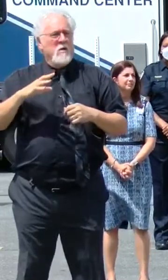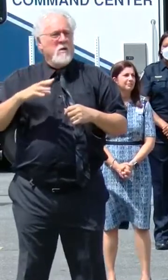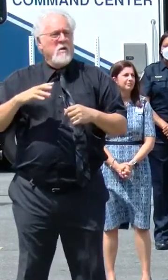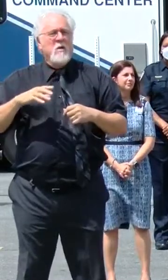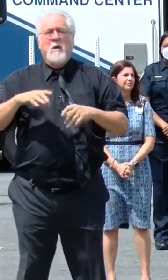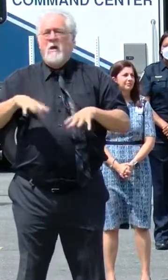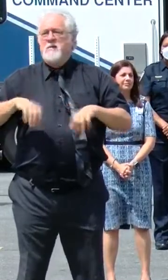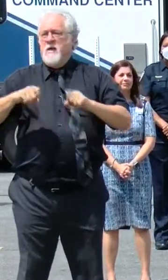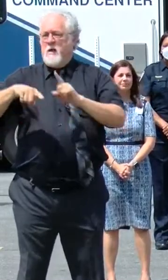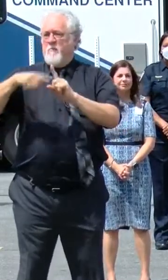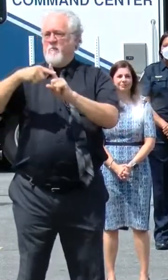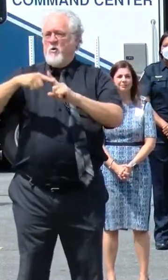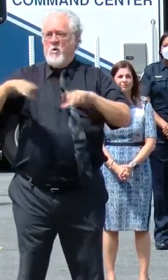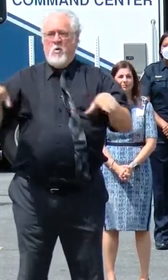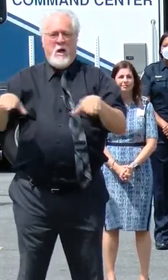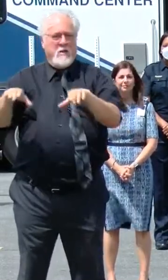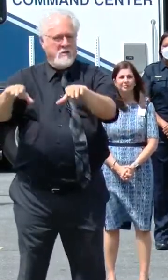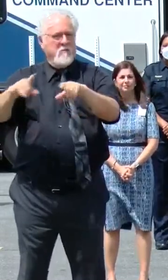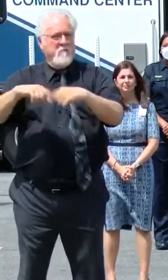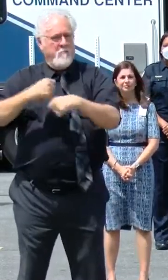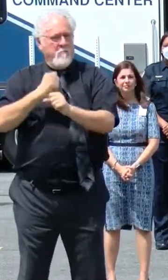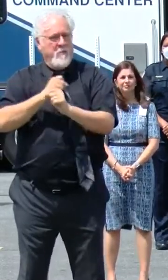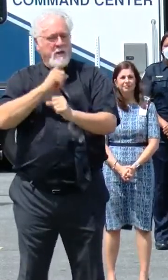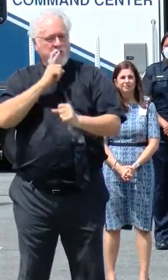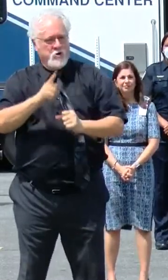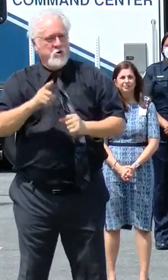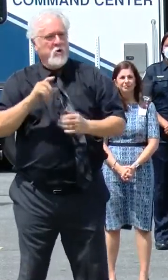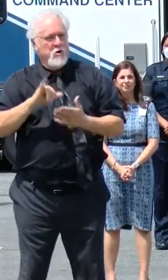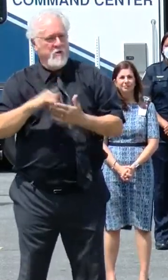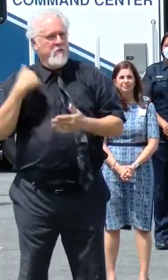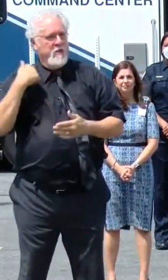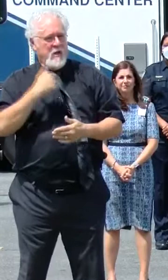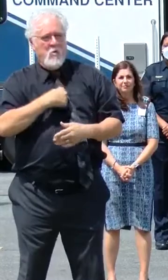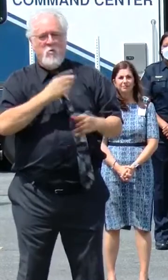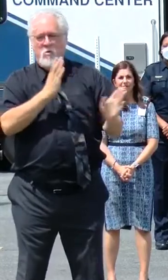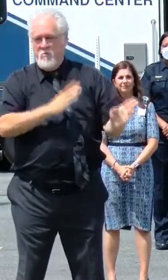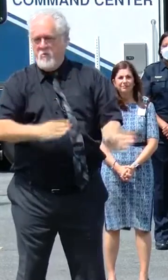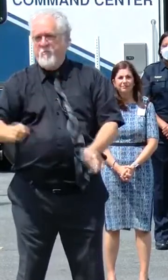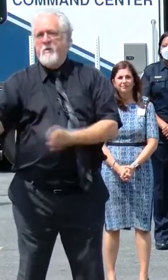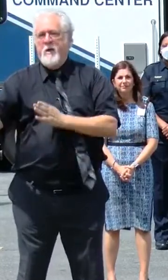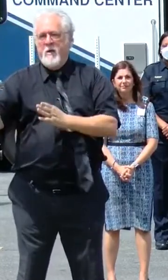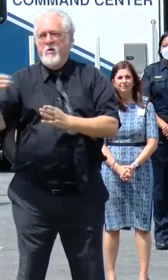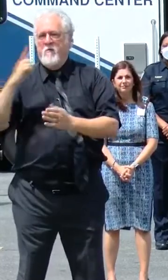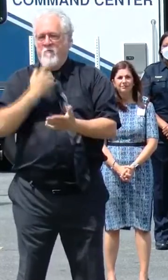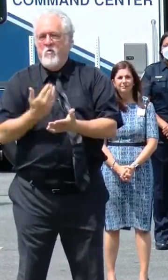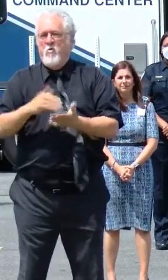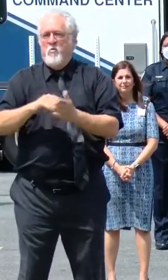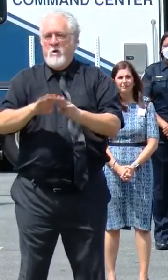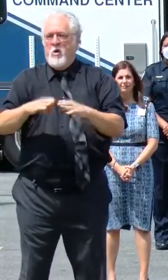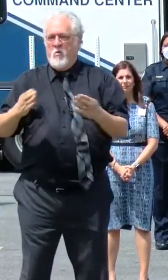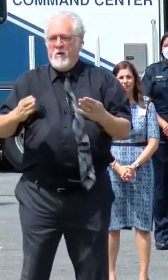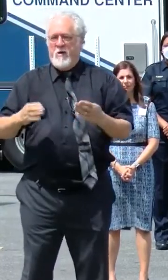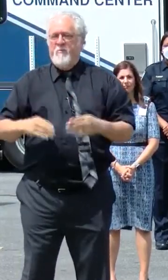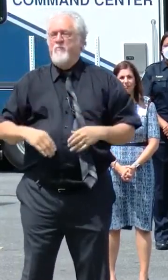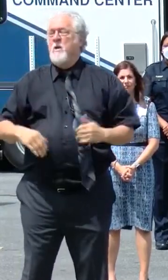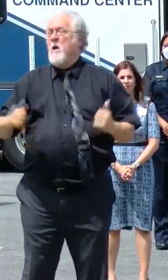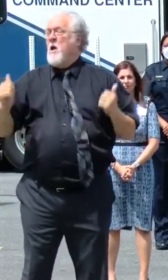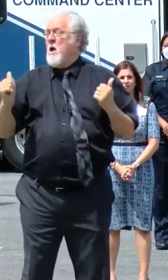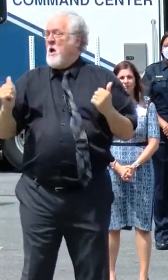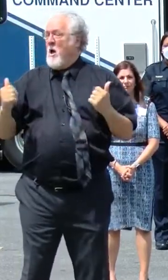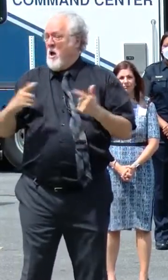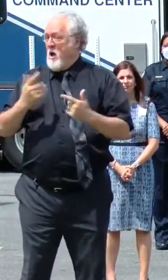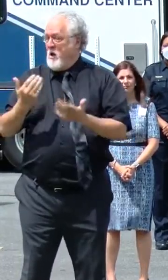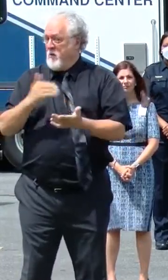proactive steps to make sure that we are prepared for reopening. All of this